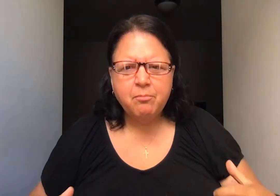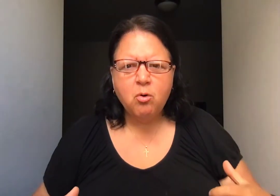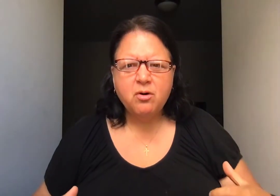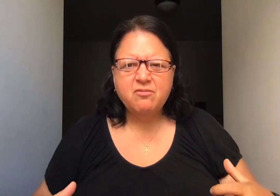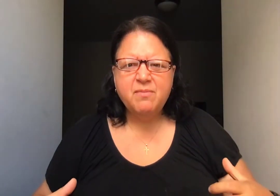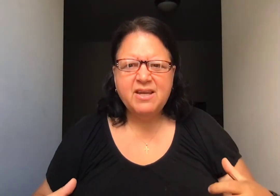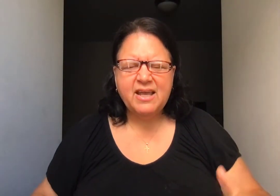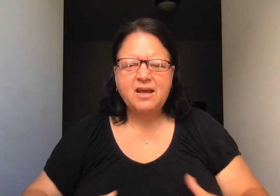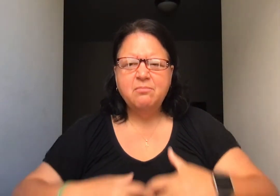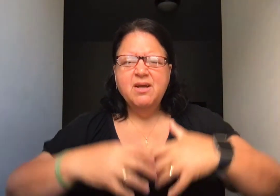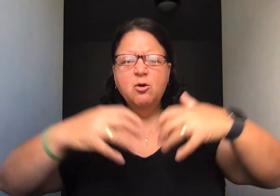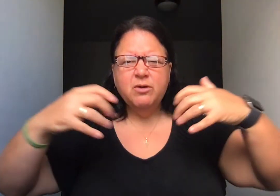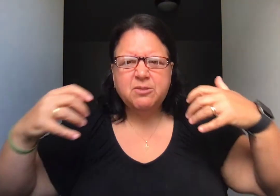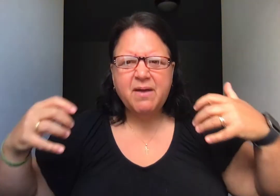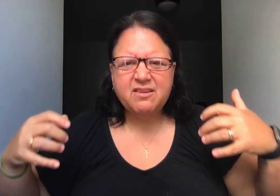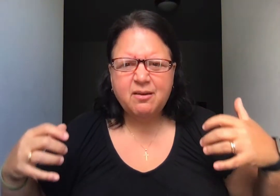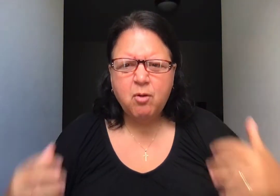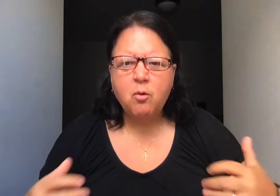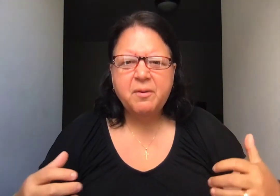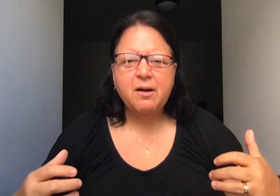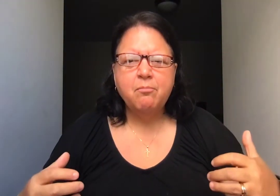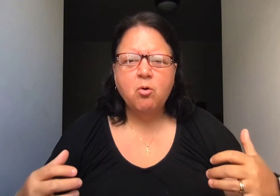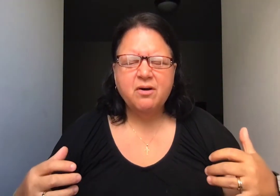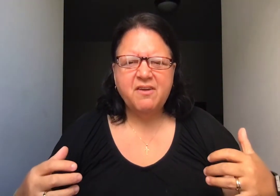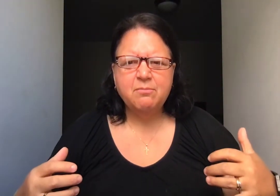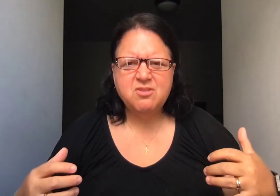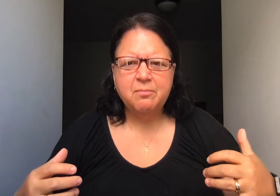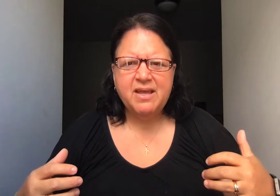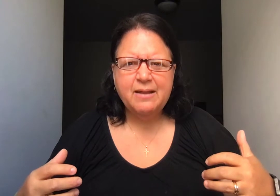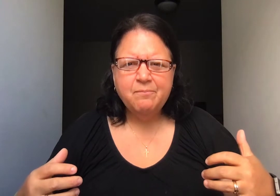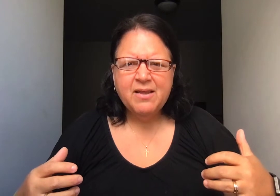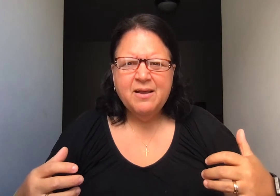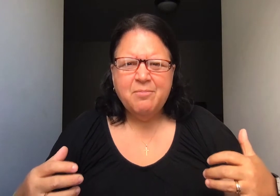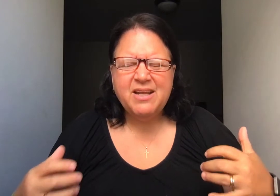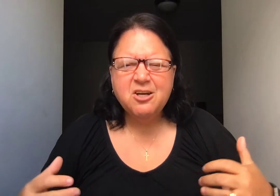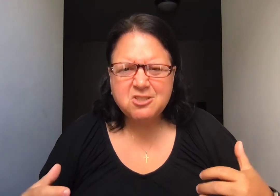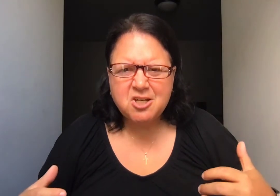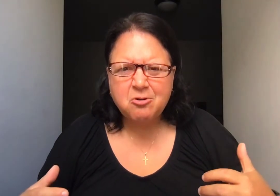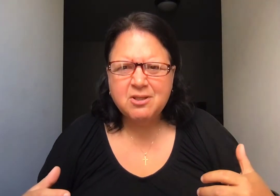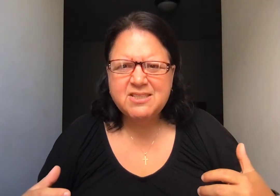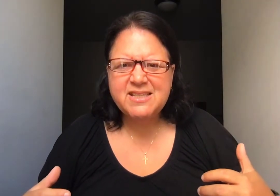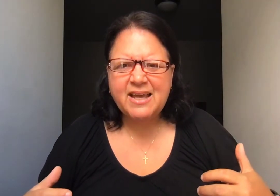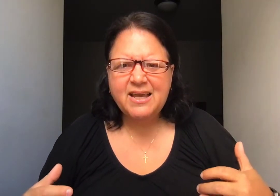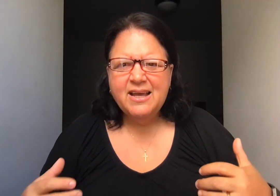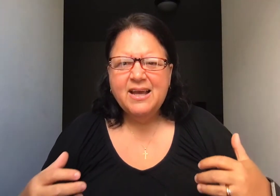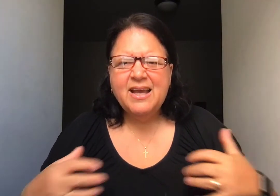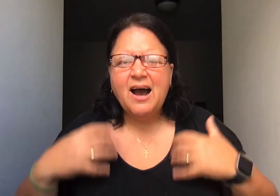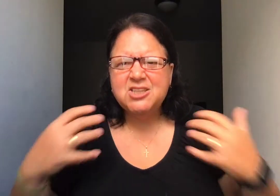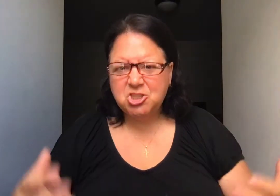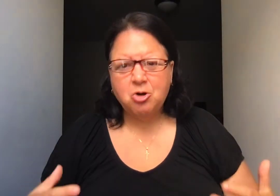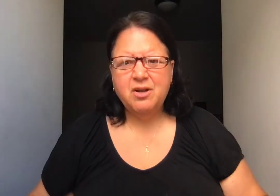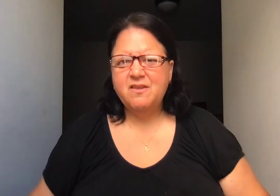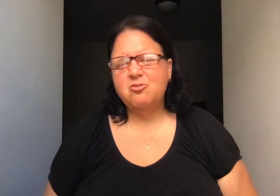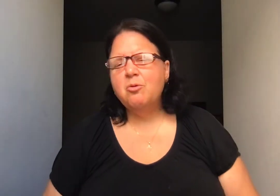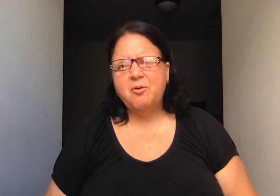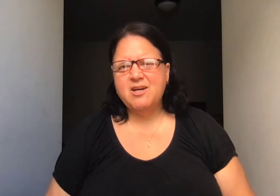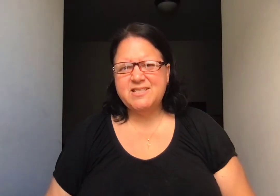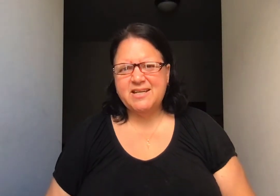more of me to him, which makes him open up more of him to me. But here's the coolest thing. God started this whole process.